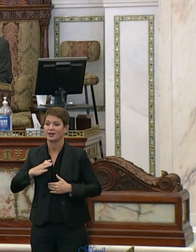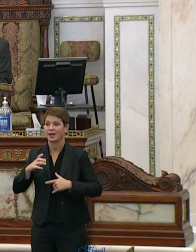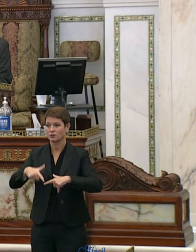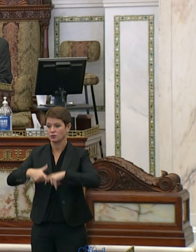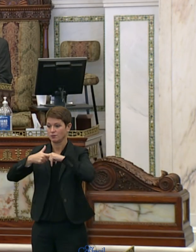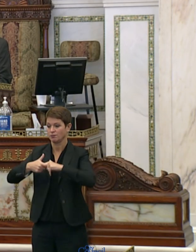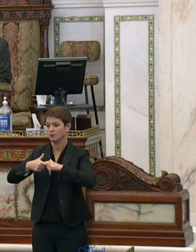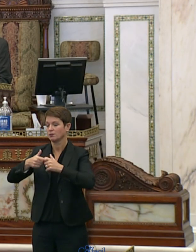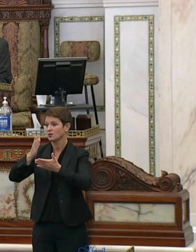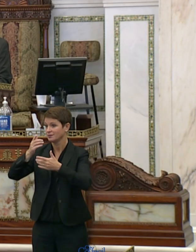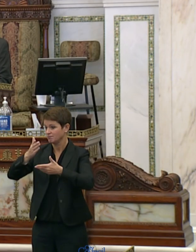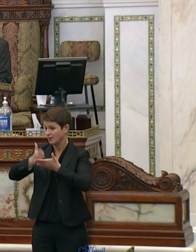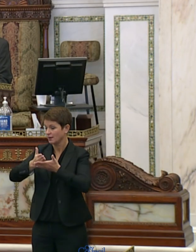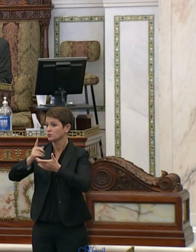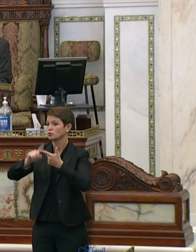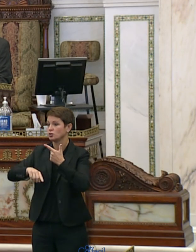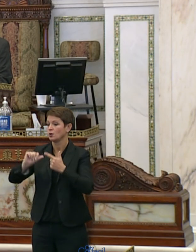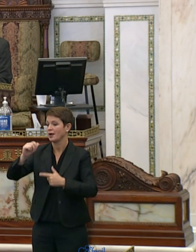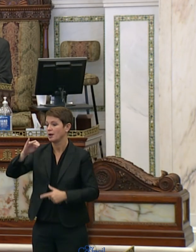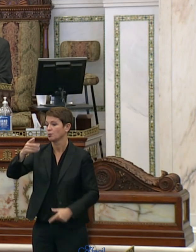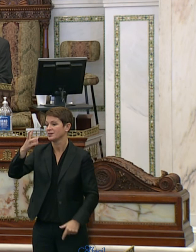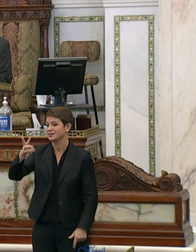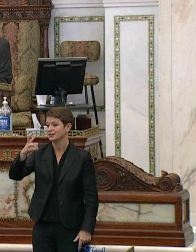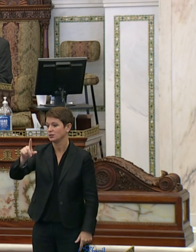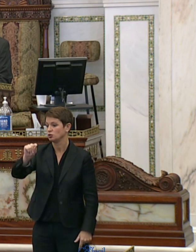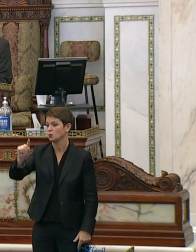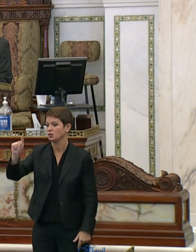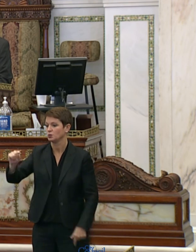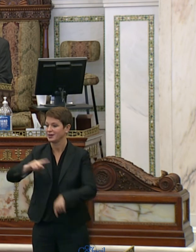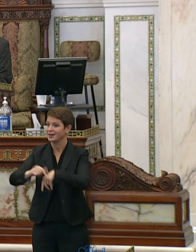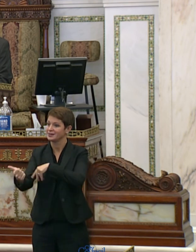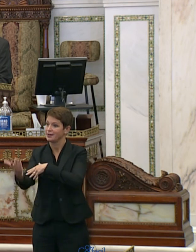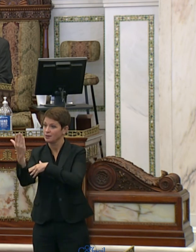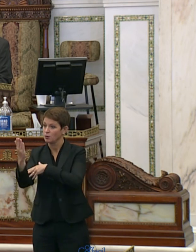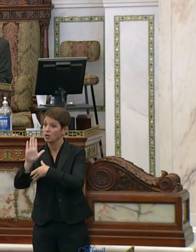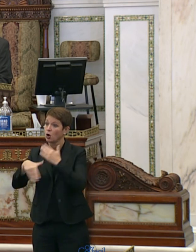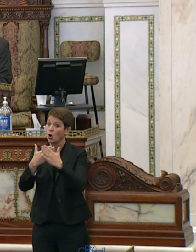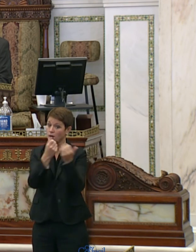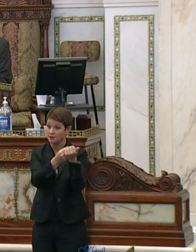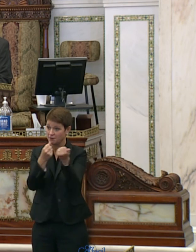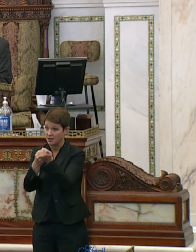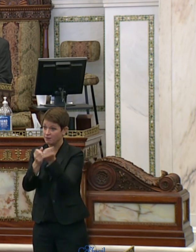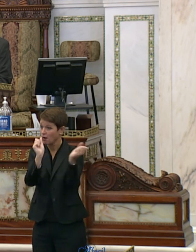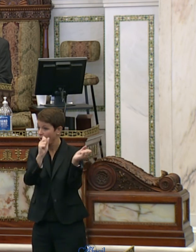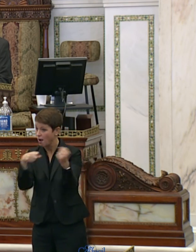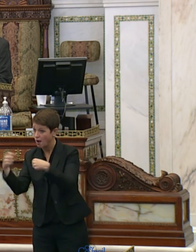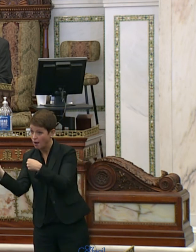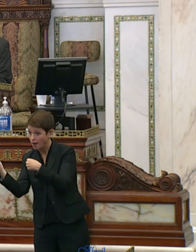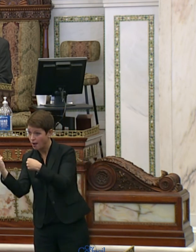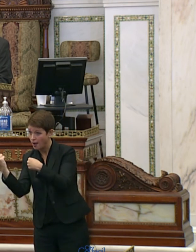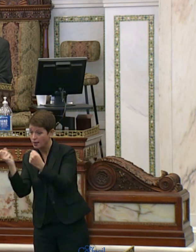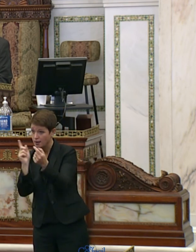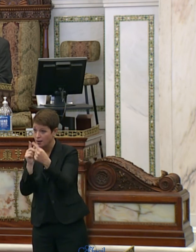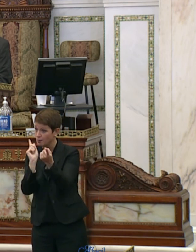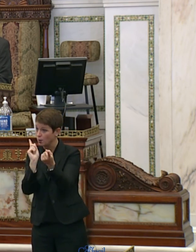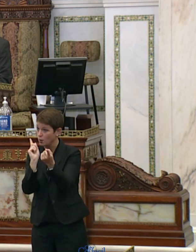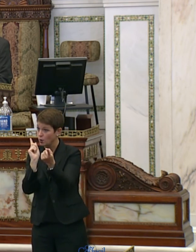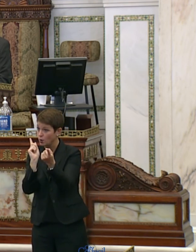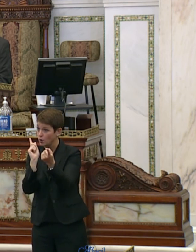stand adjourned until thursday april 16th 2020 10 a.m all those in favor say aye aye